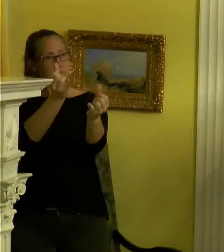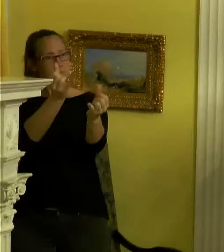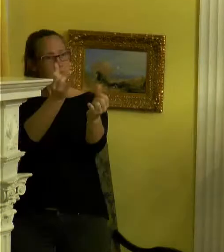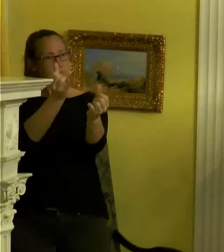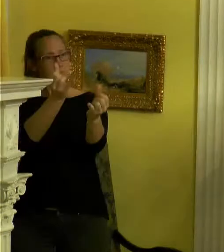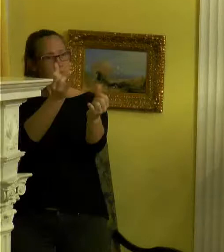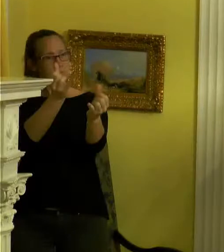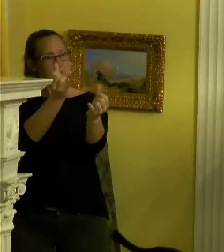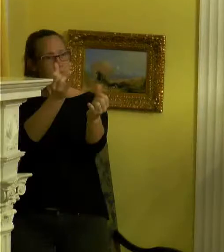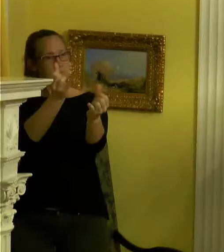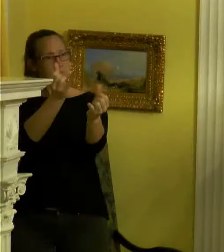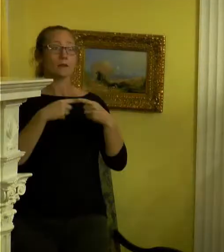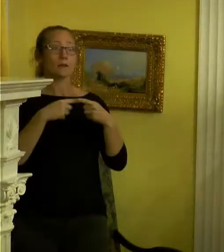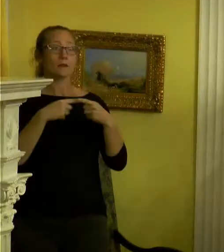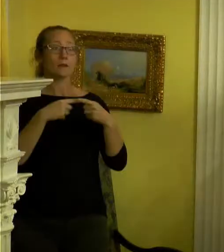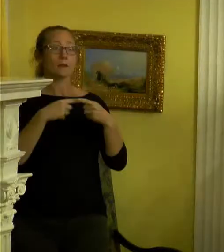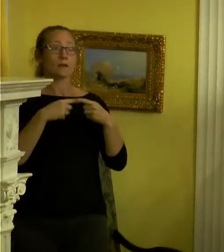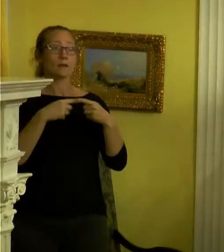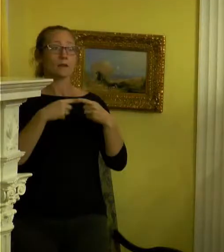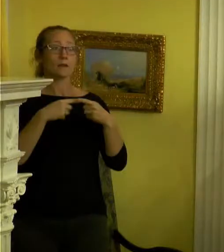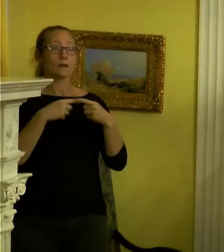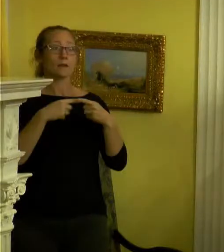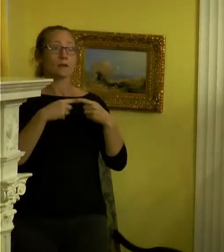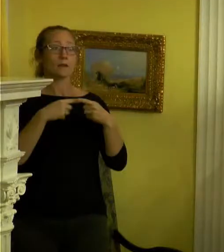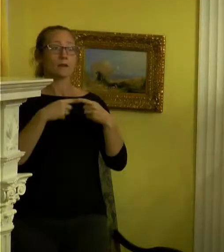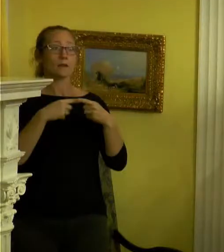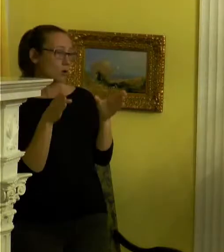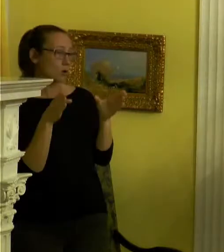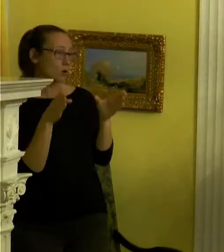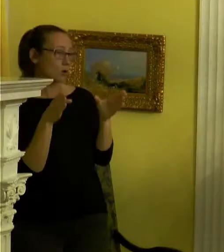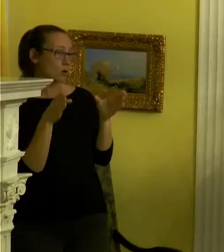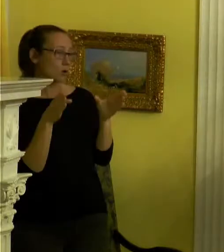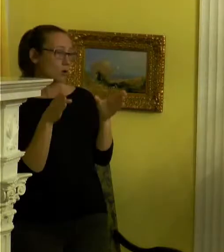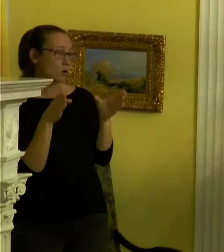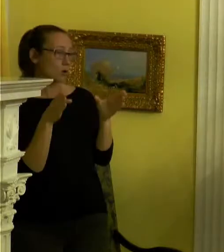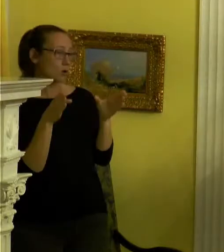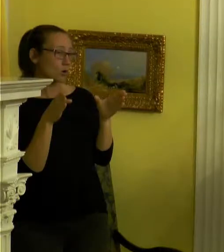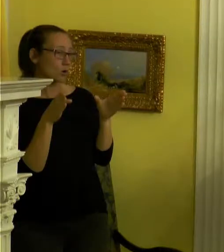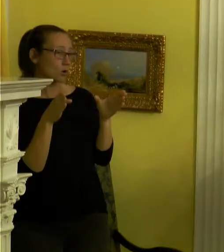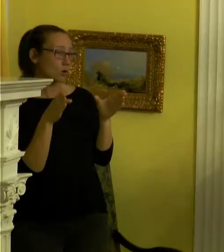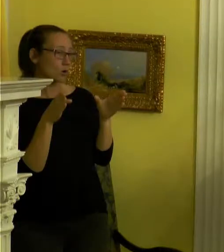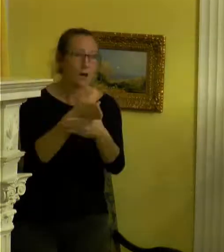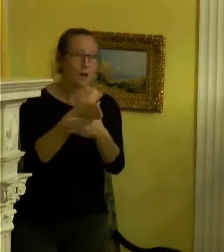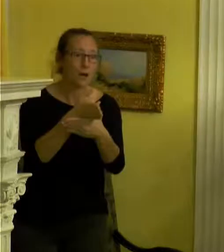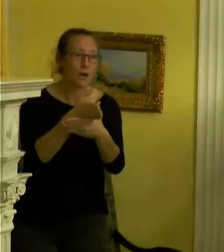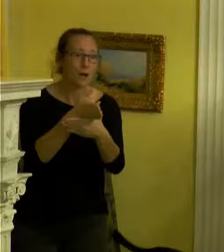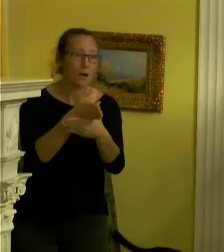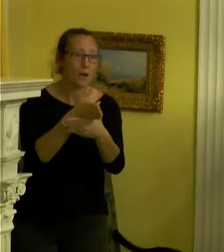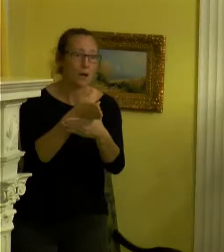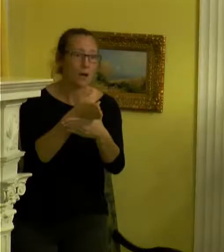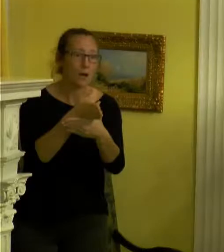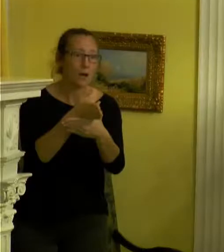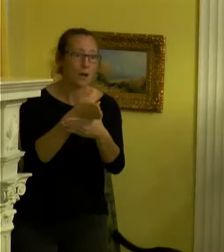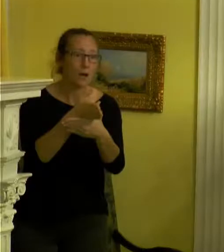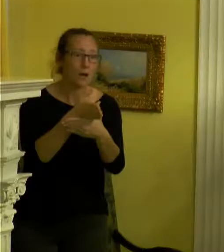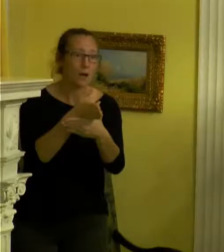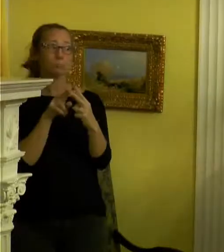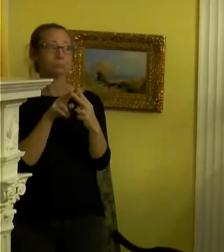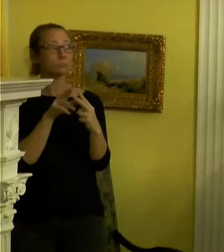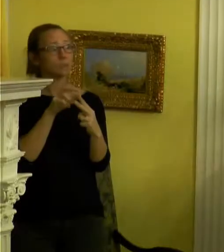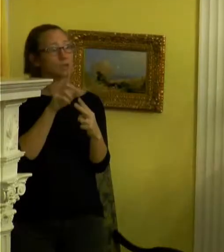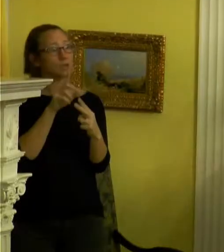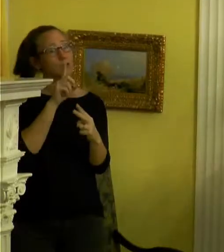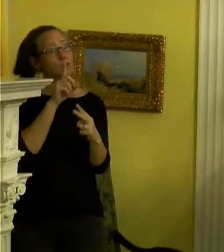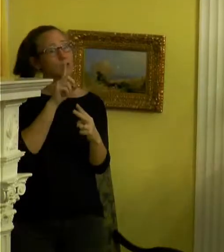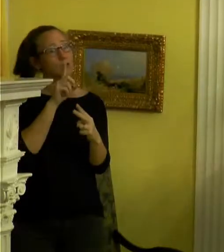conversation. So when I say the viewer either like interrupts it or participates in it, that's really on